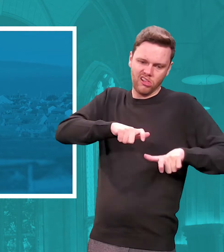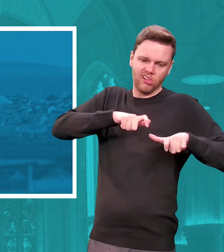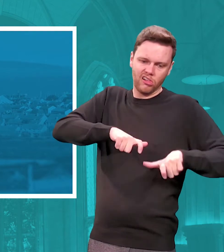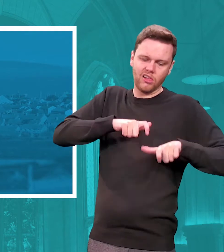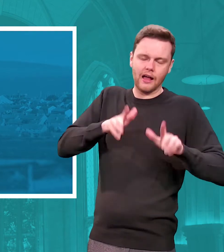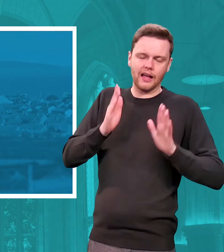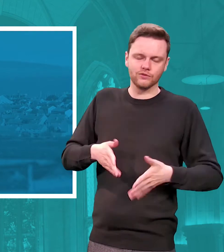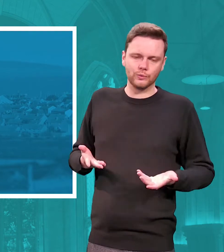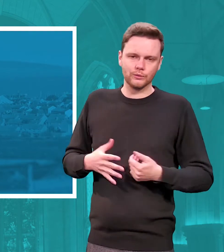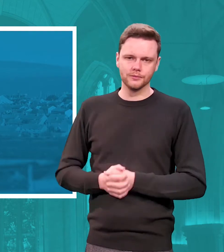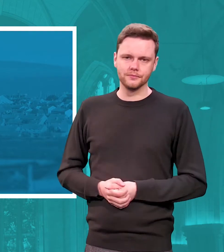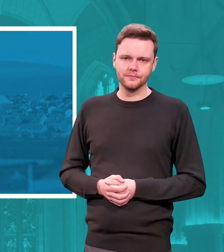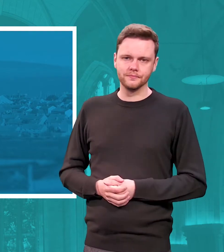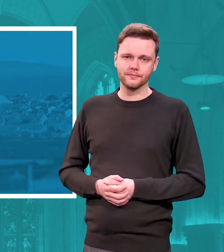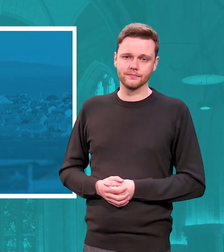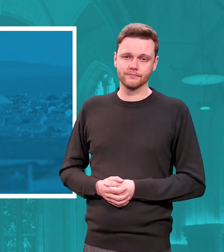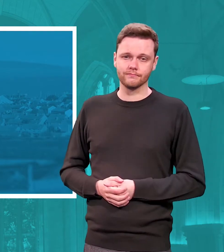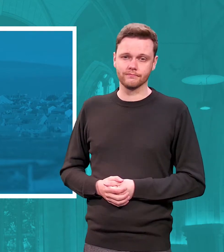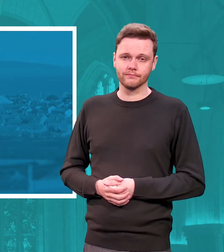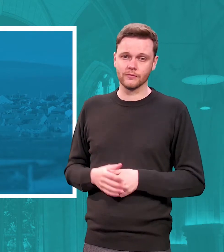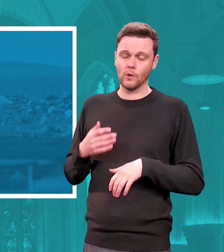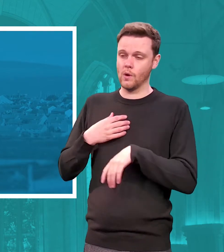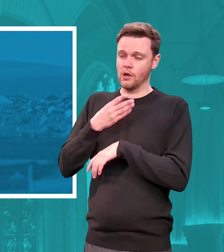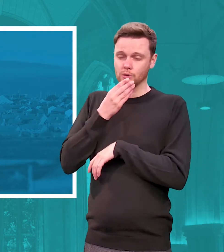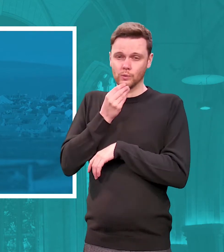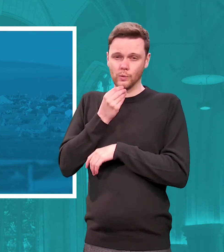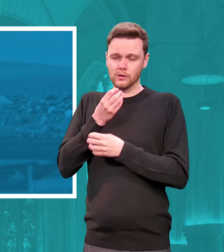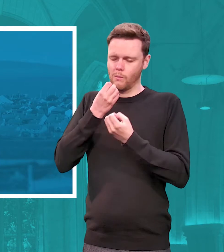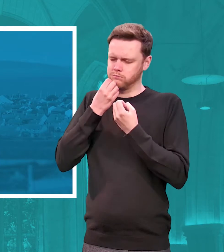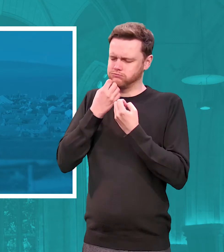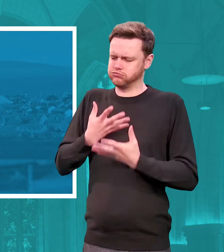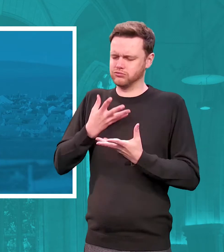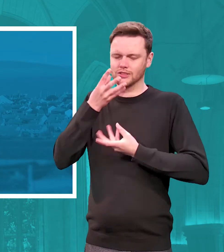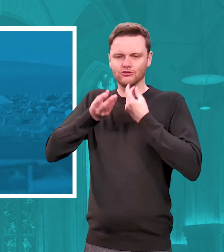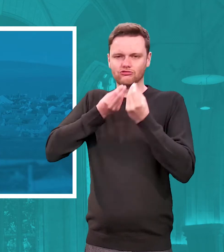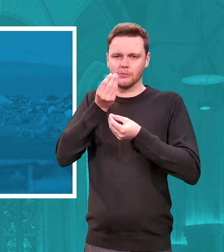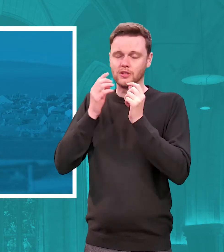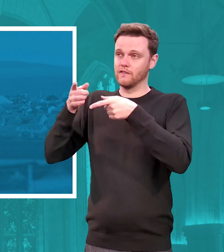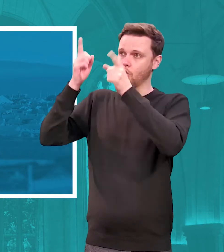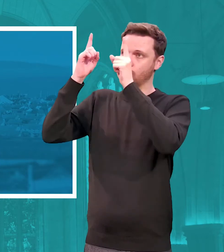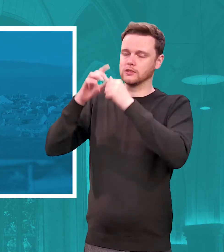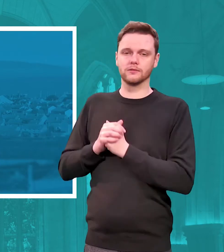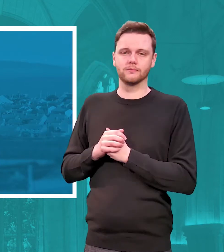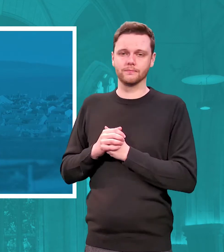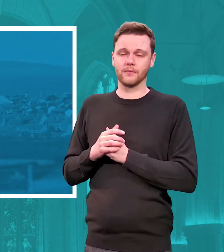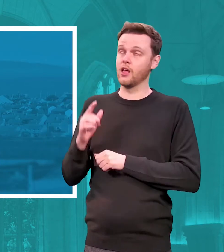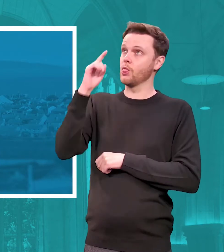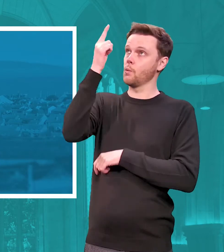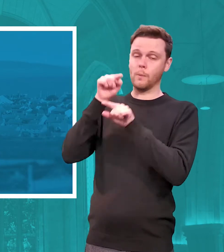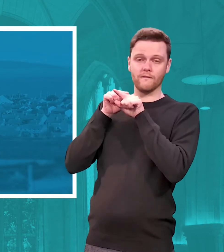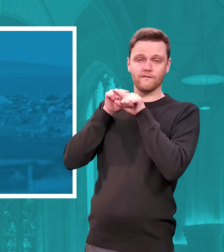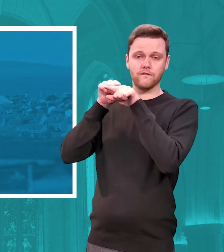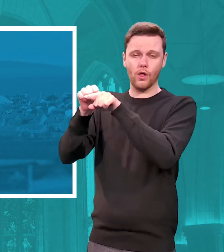he uses walter brueggemann's wonderful description of god the one we follow is